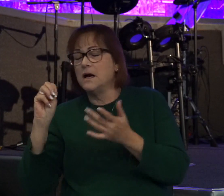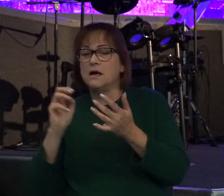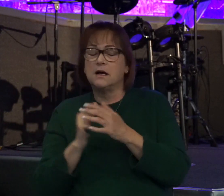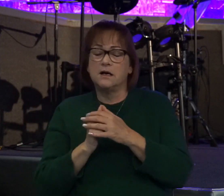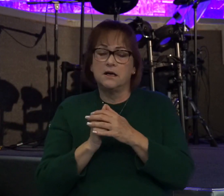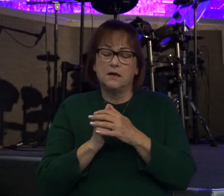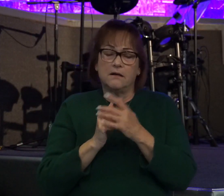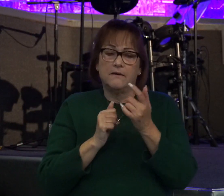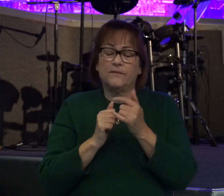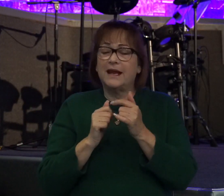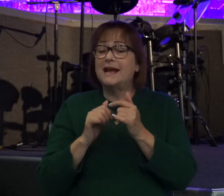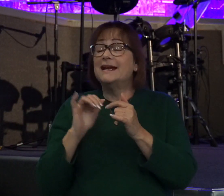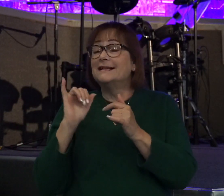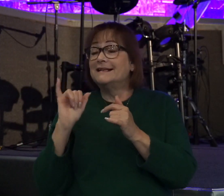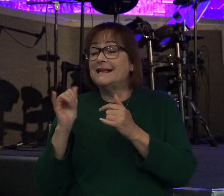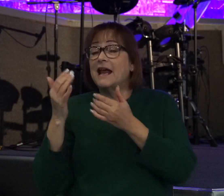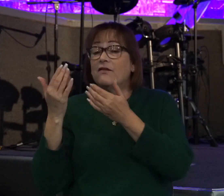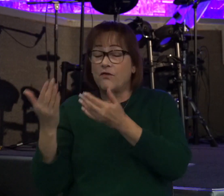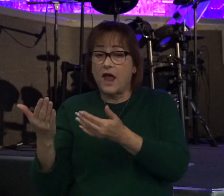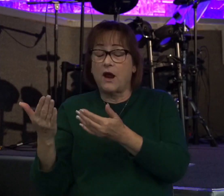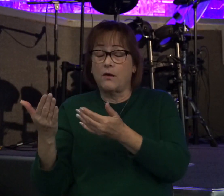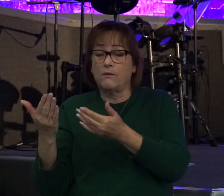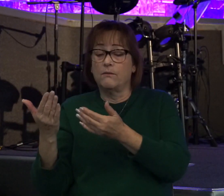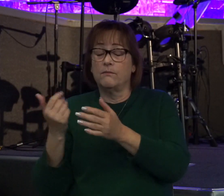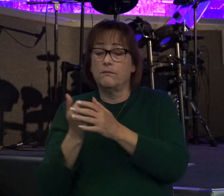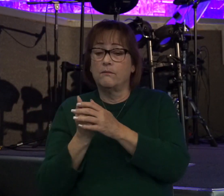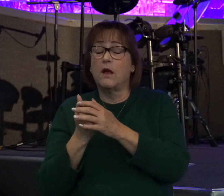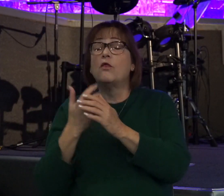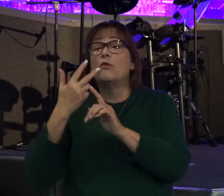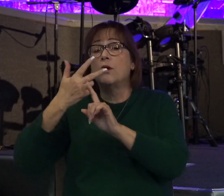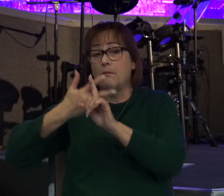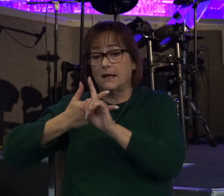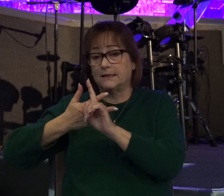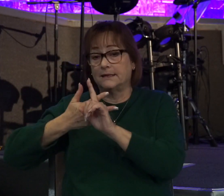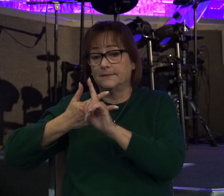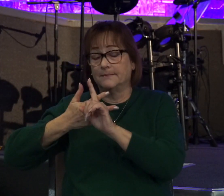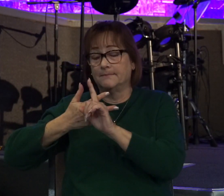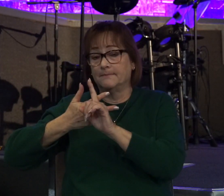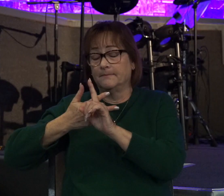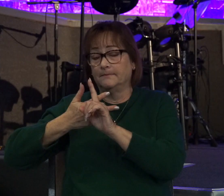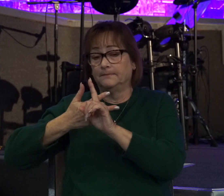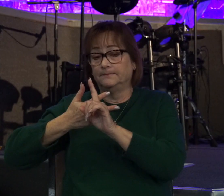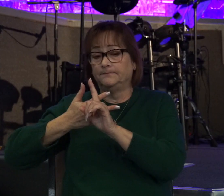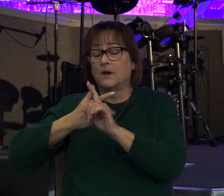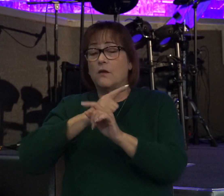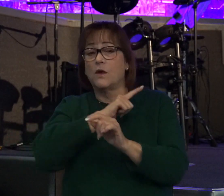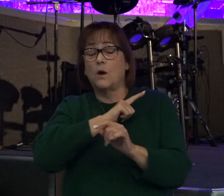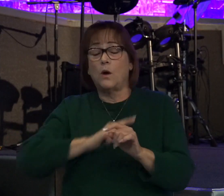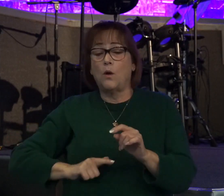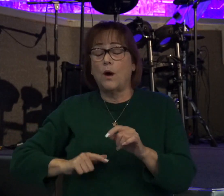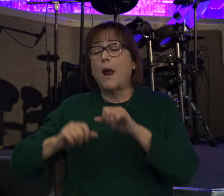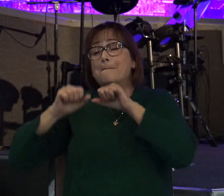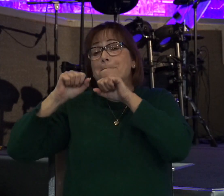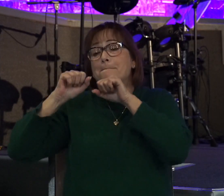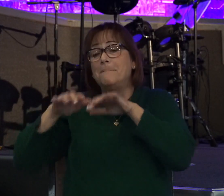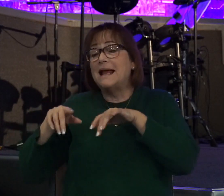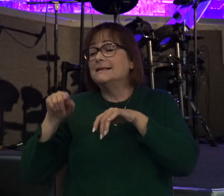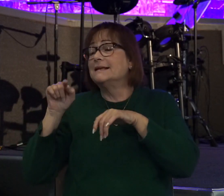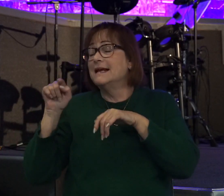house of Obed-Edom the Gittite three months. And the Lord blessed Obed-Edom and